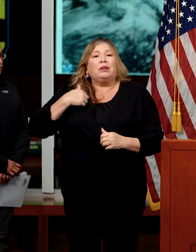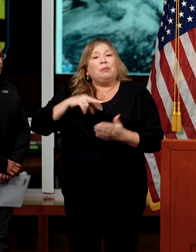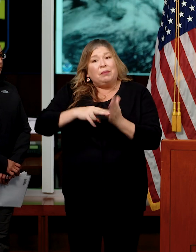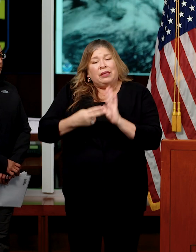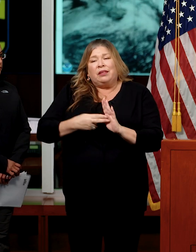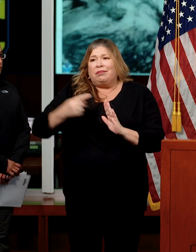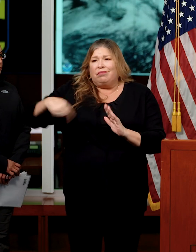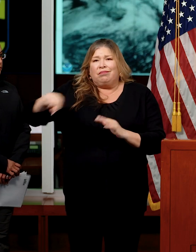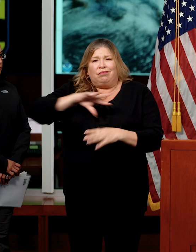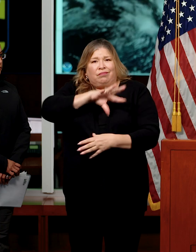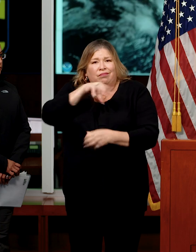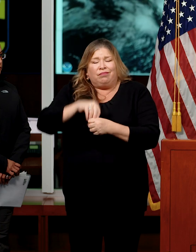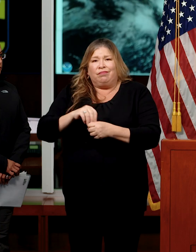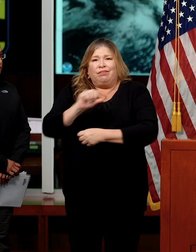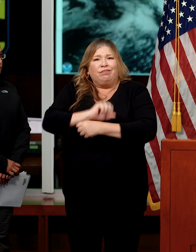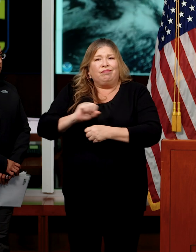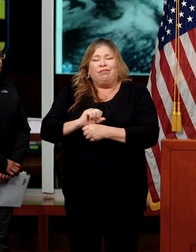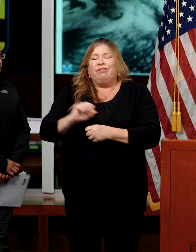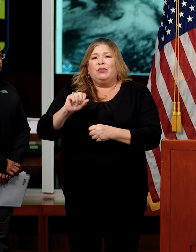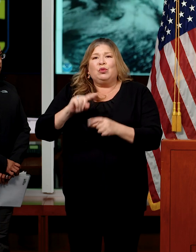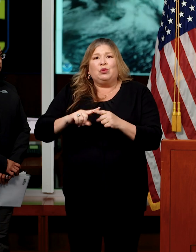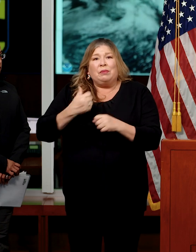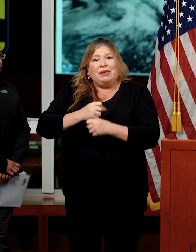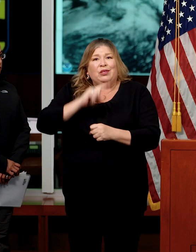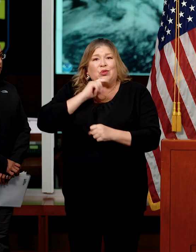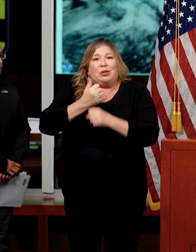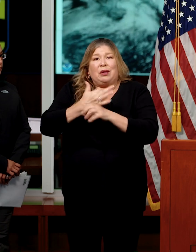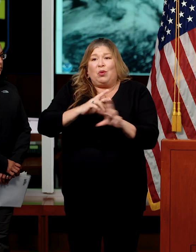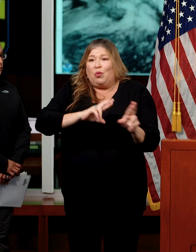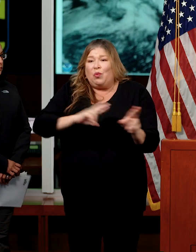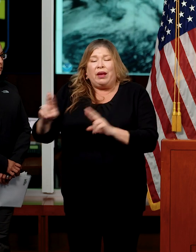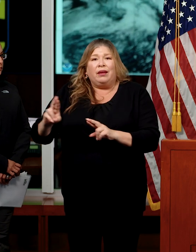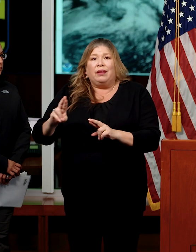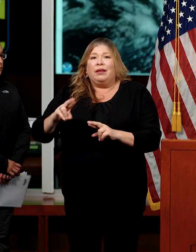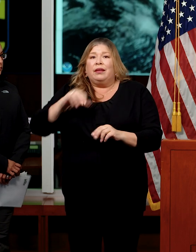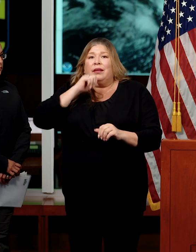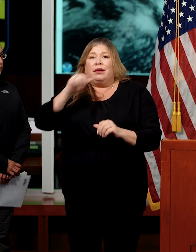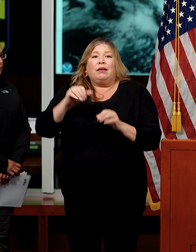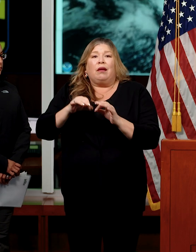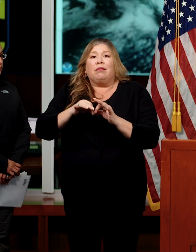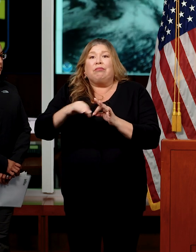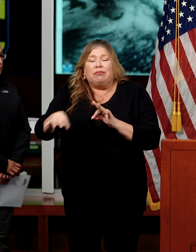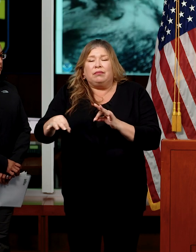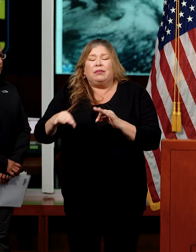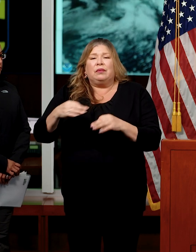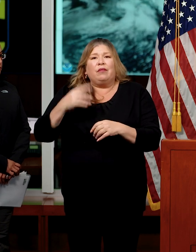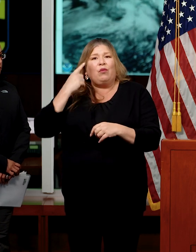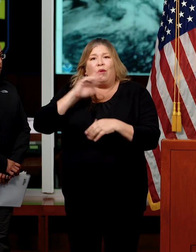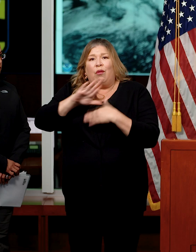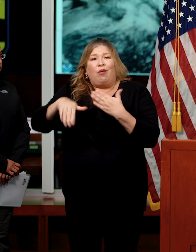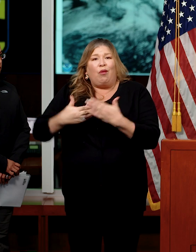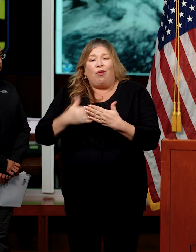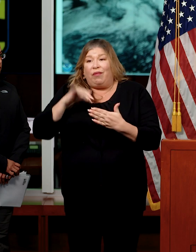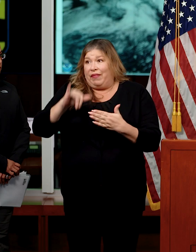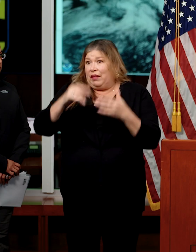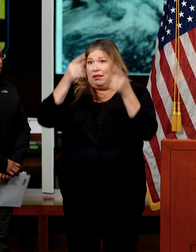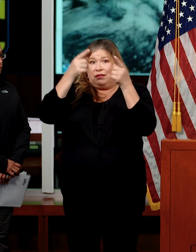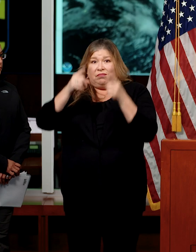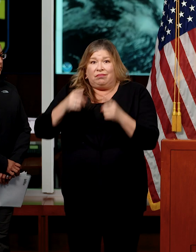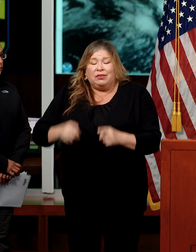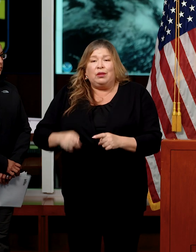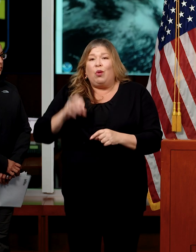forth their best efforts to be prepared for and not late to need for any of the incidents or the